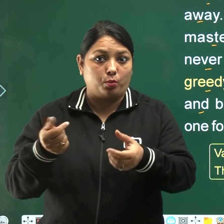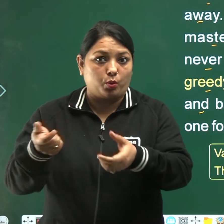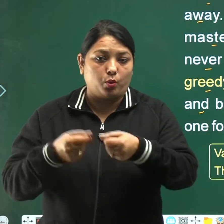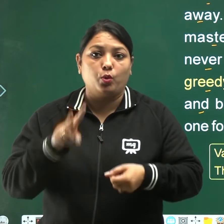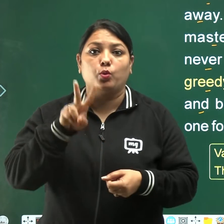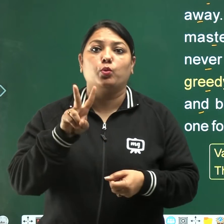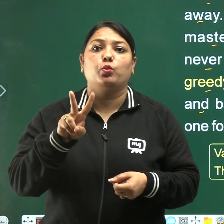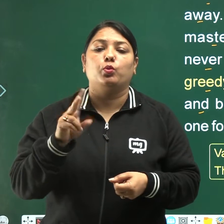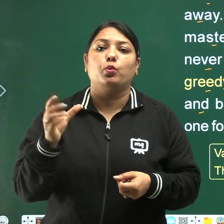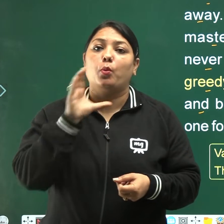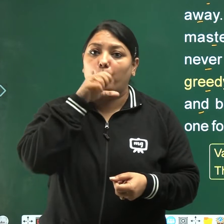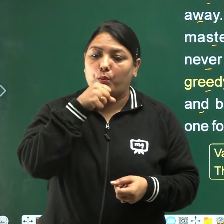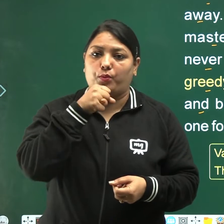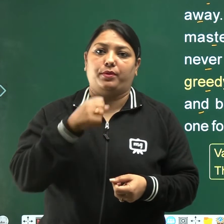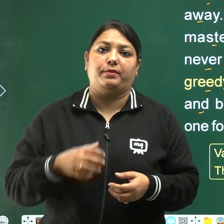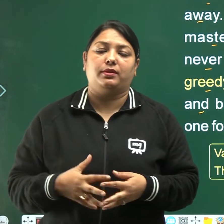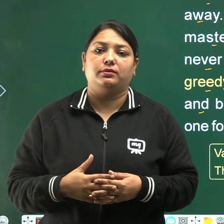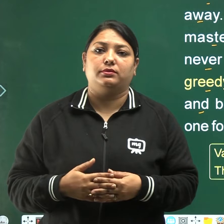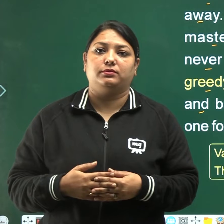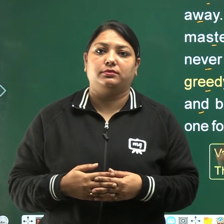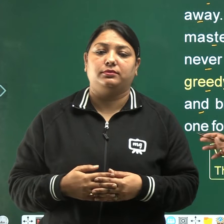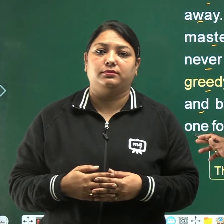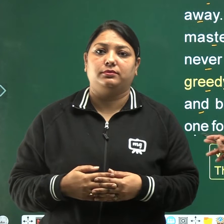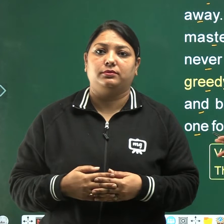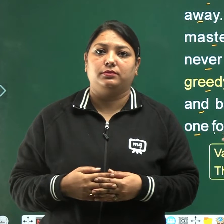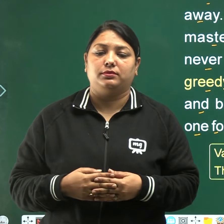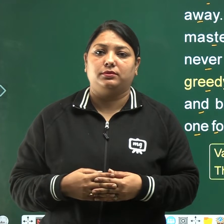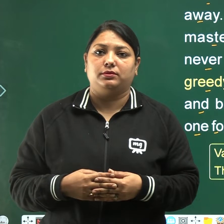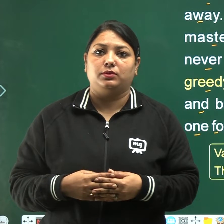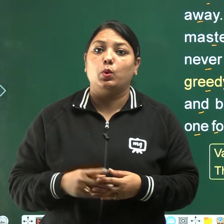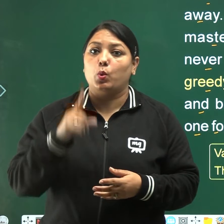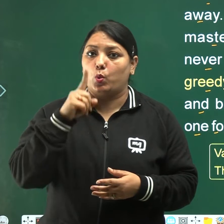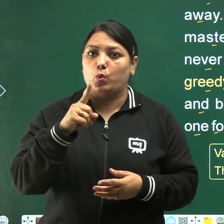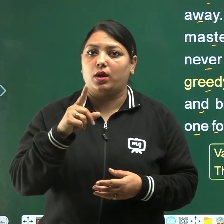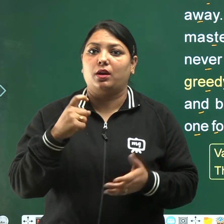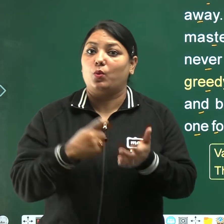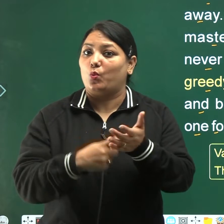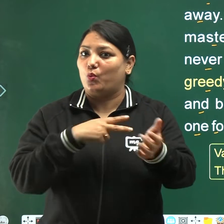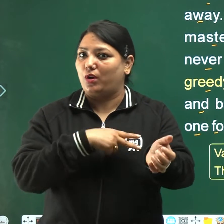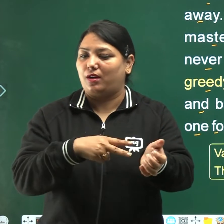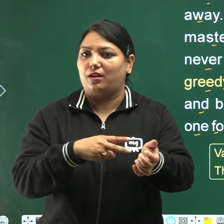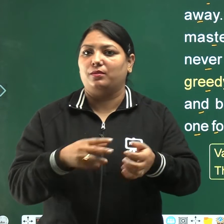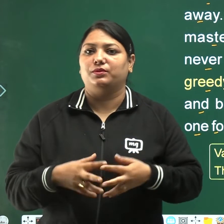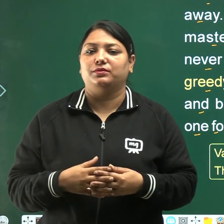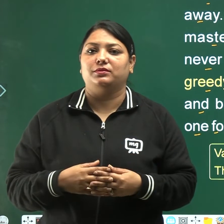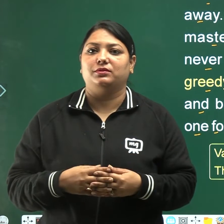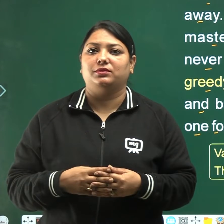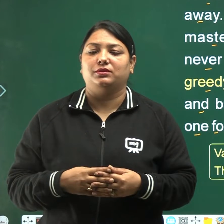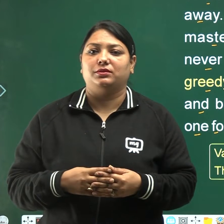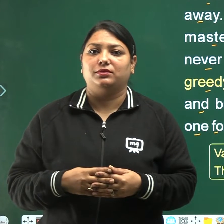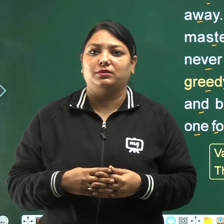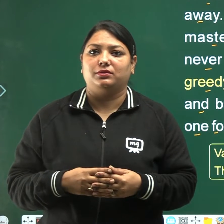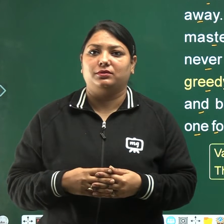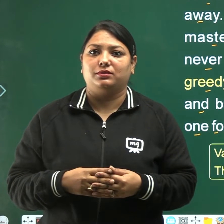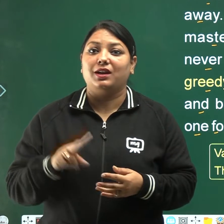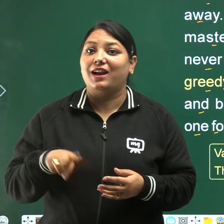one for Ramu and